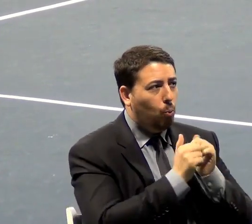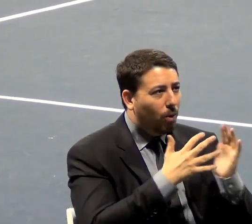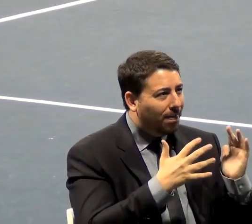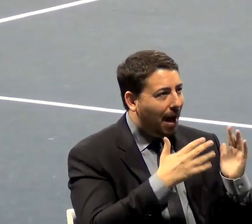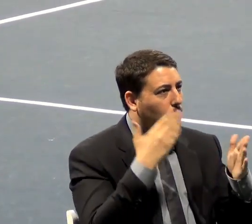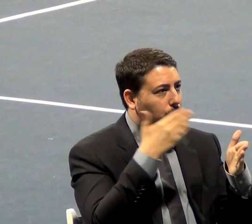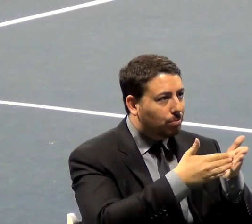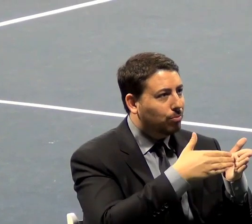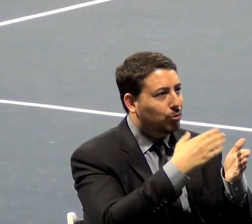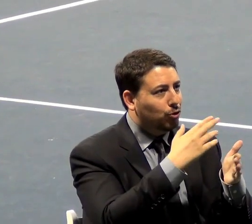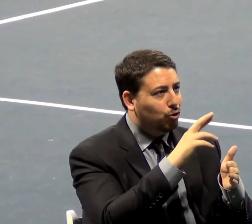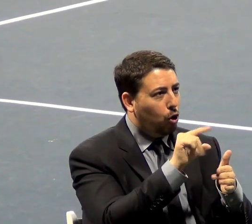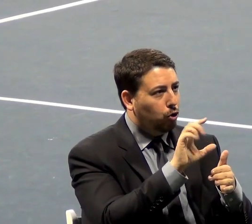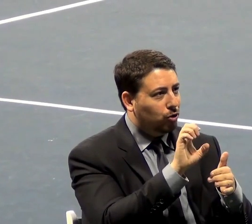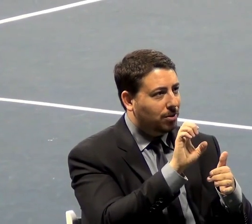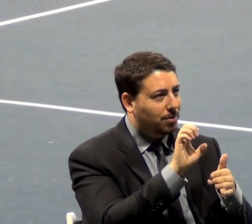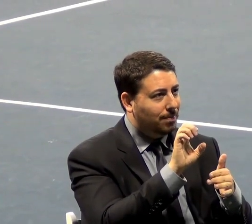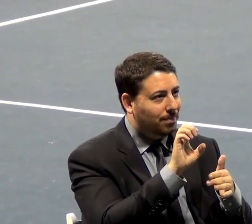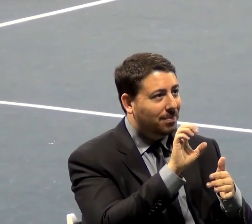deny them an attorney, and put them into prison.